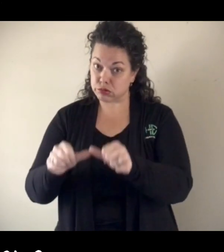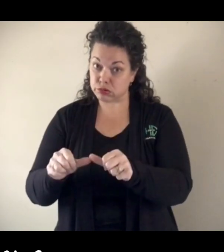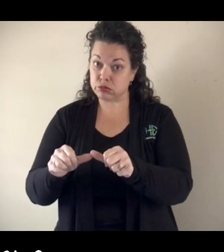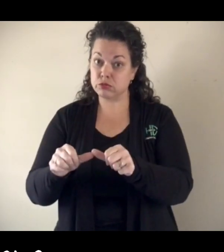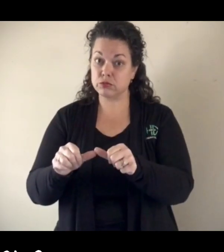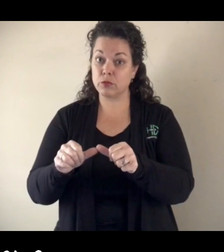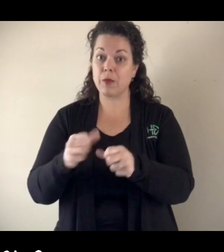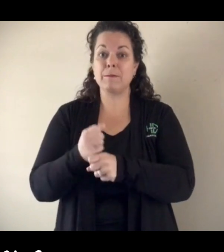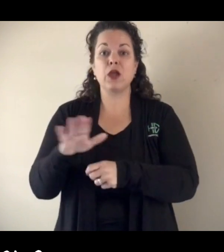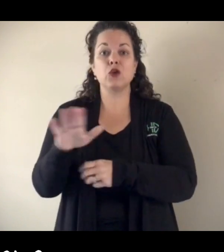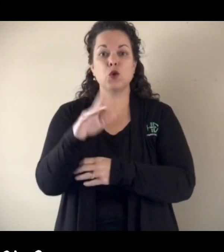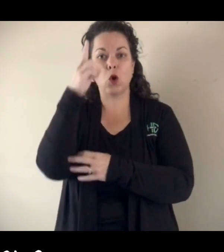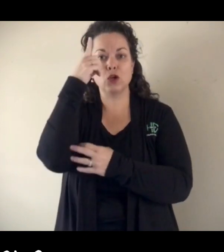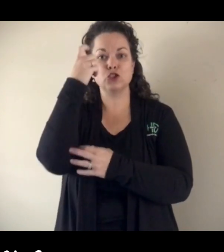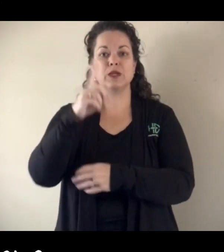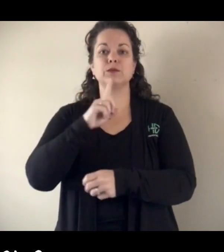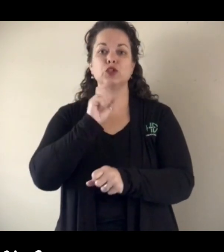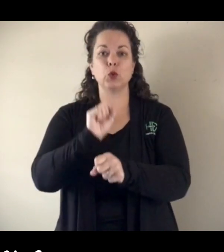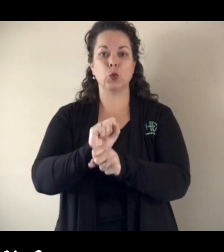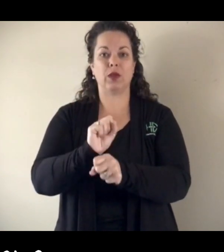and make your dreams real.